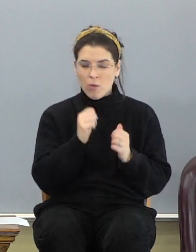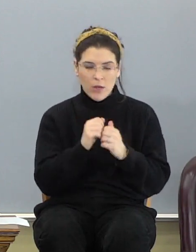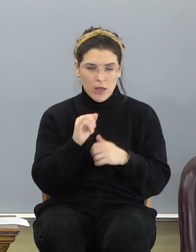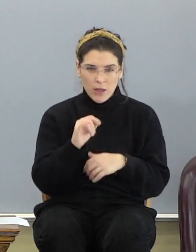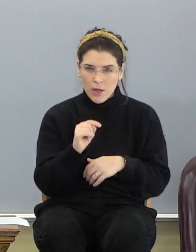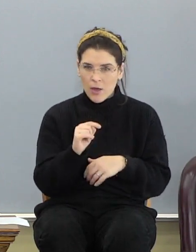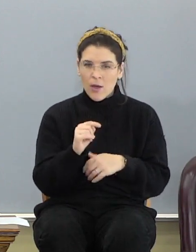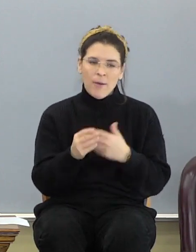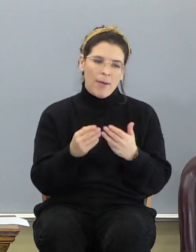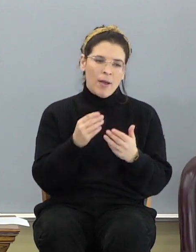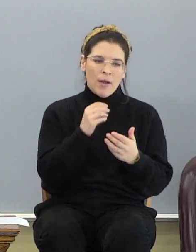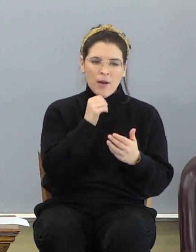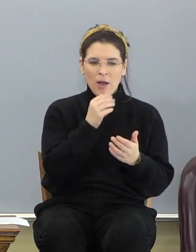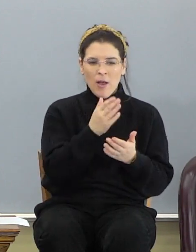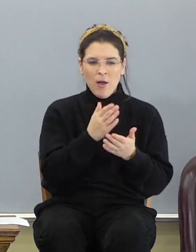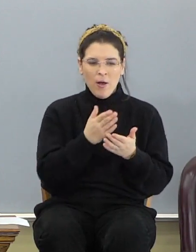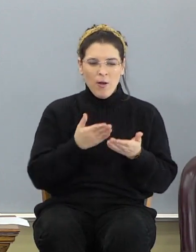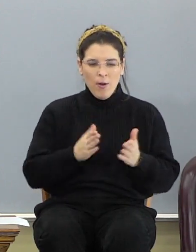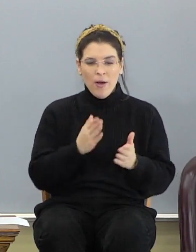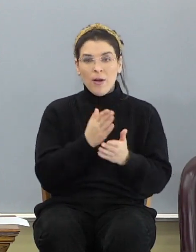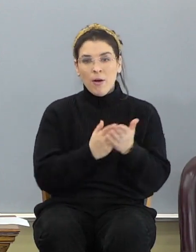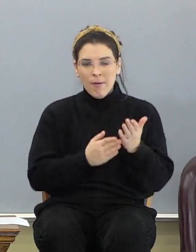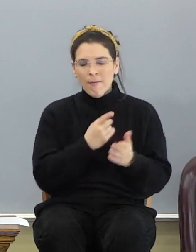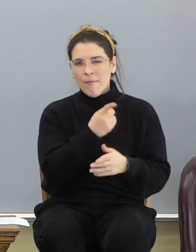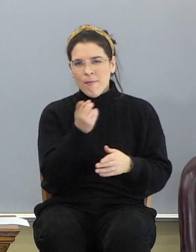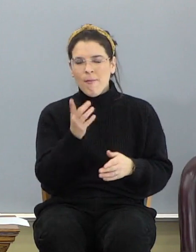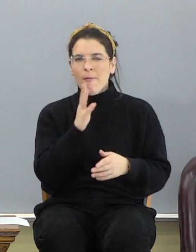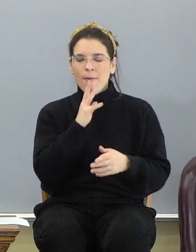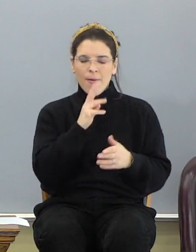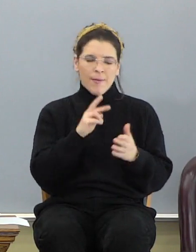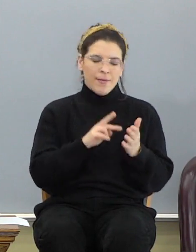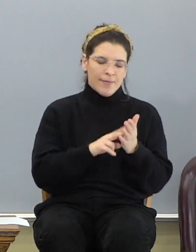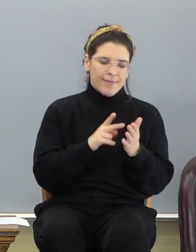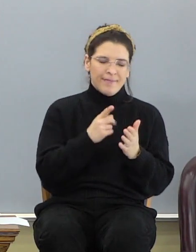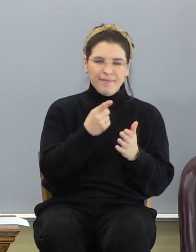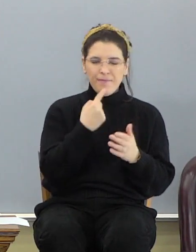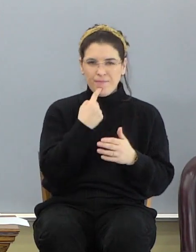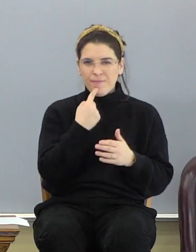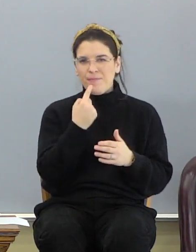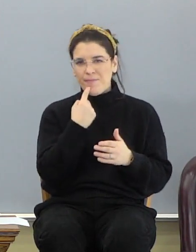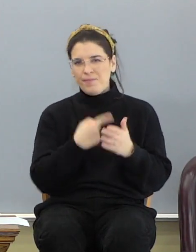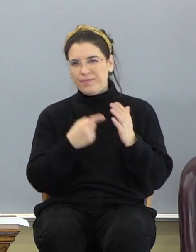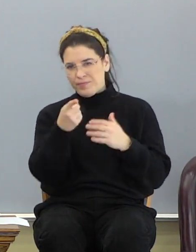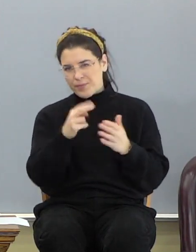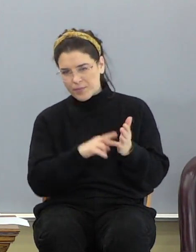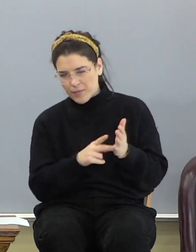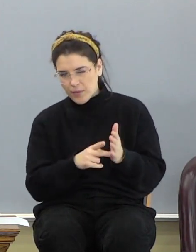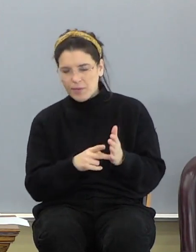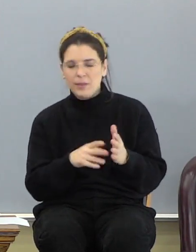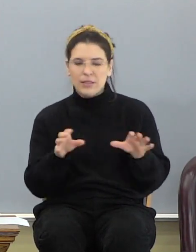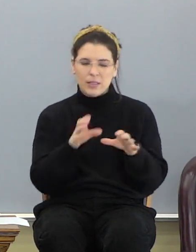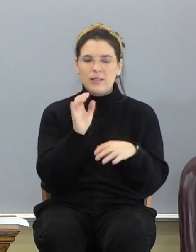well, maybe not the way some of you talk, but, you know, mean what you say, say what you mean. It does that.